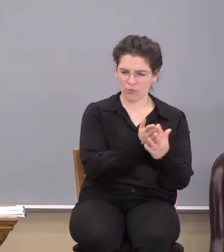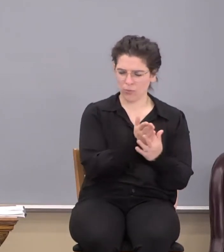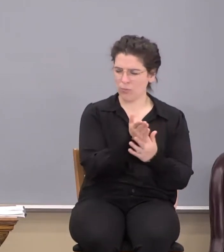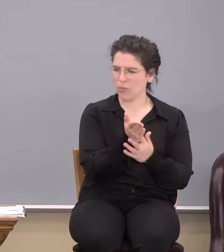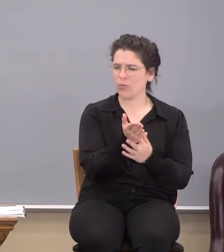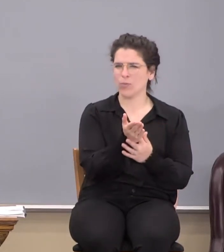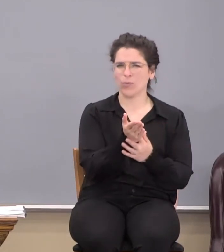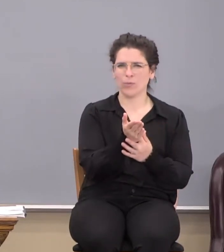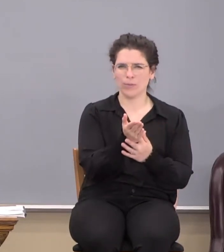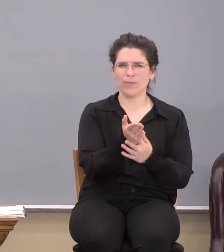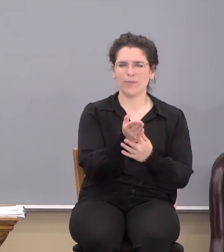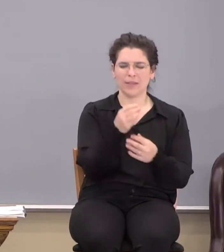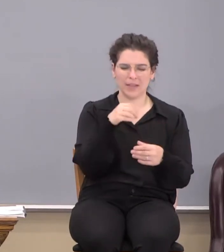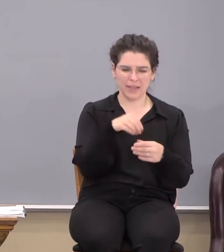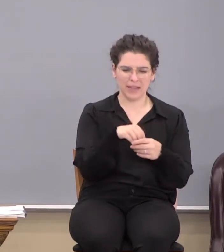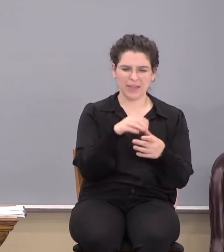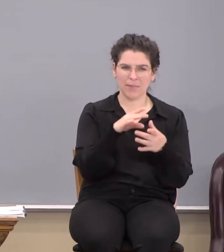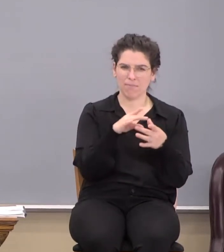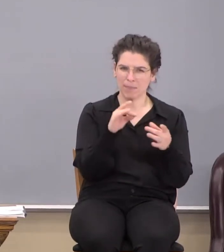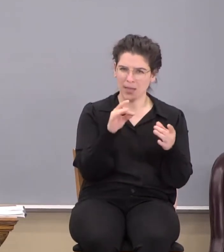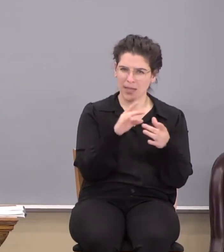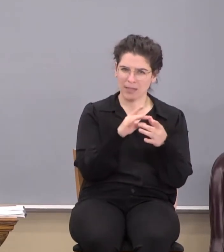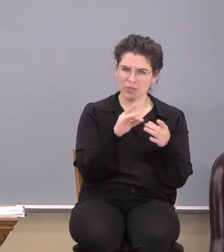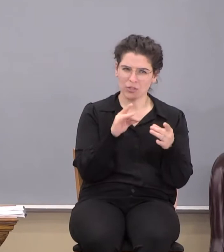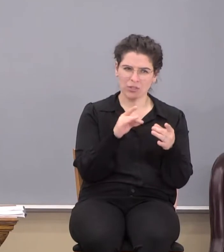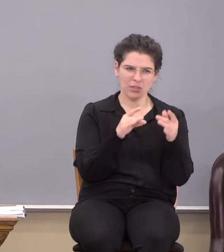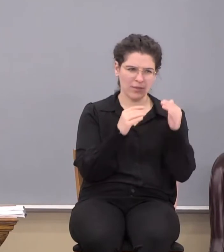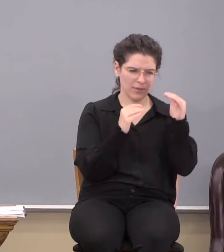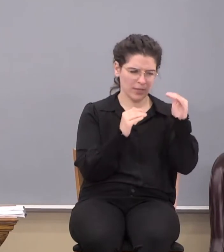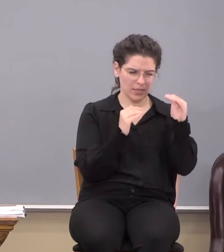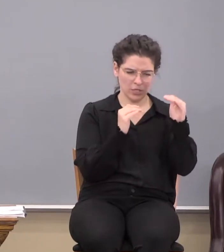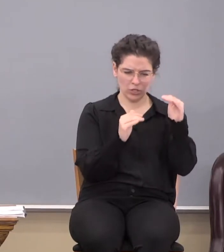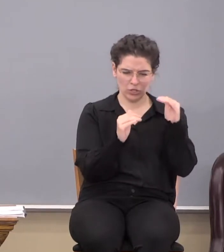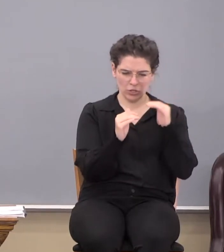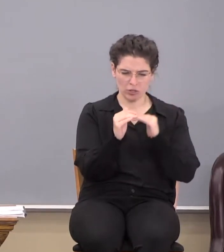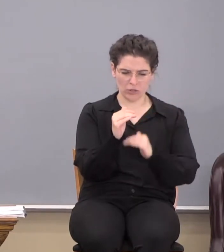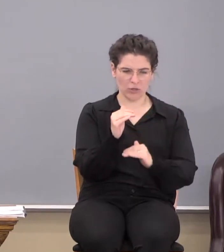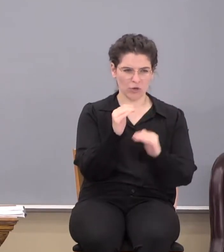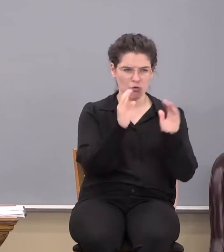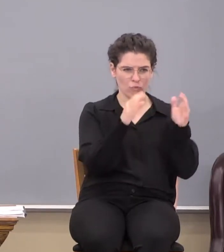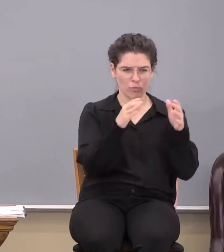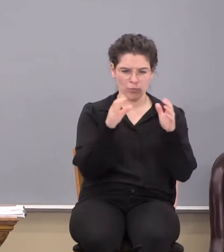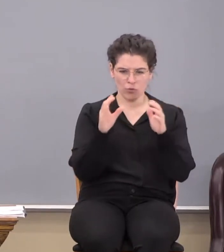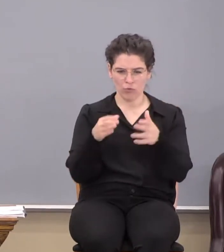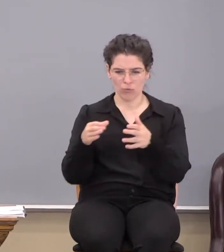is contained in the messages of each of those three groups.